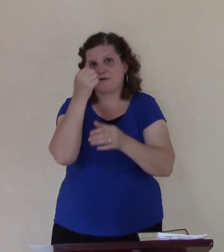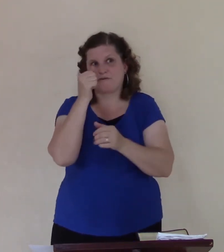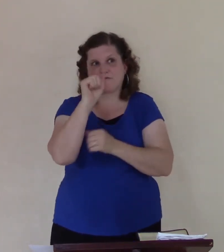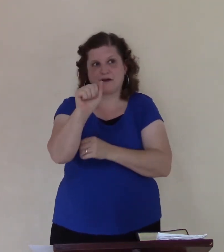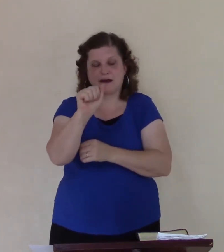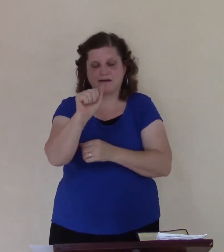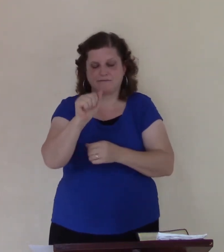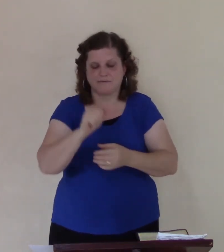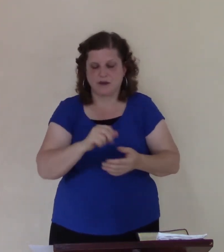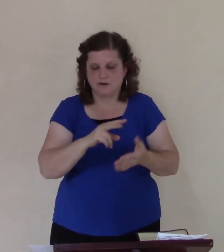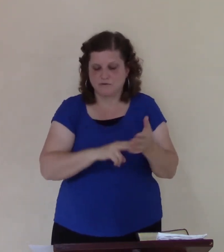verse 21.